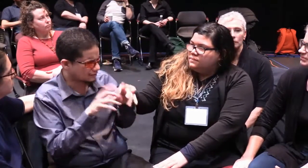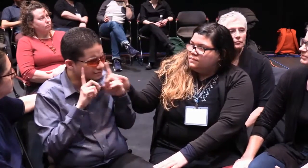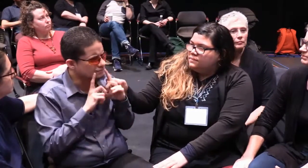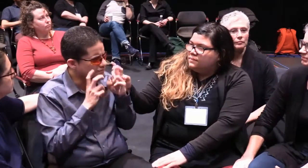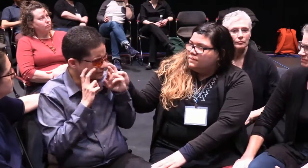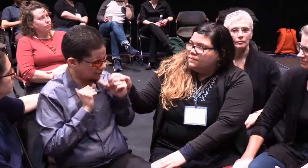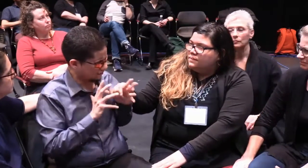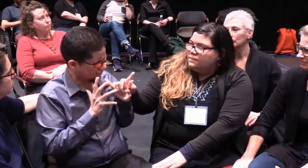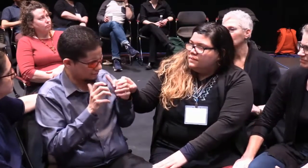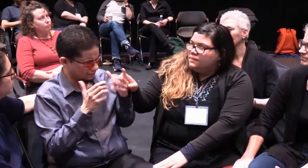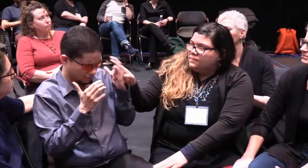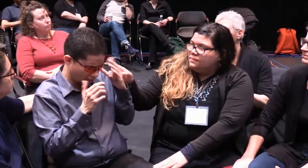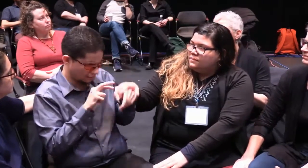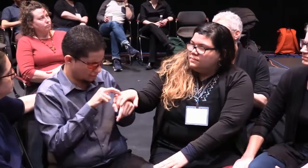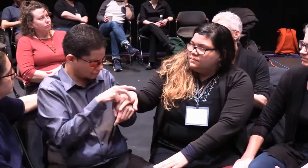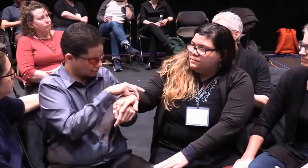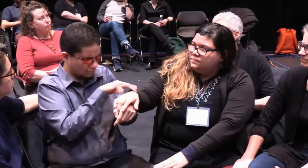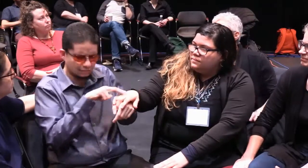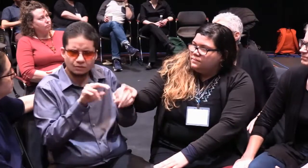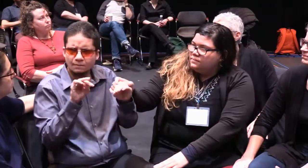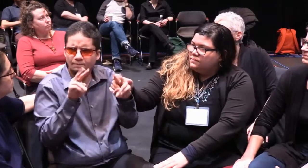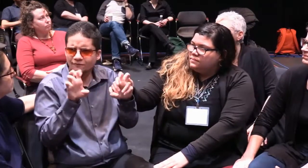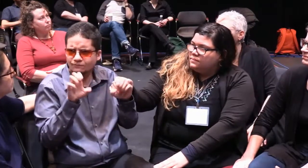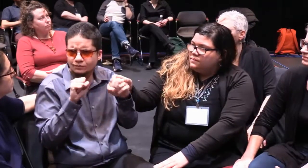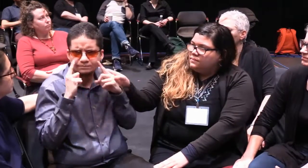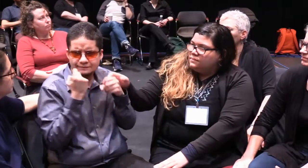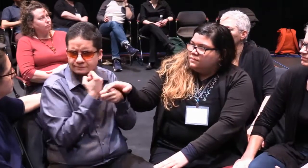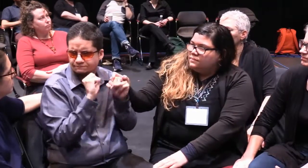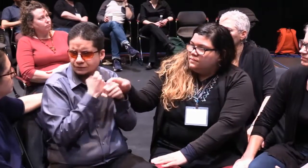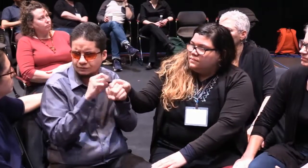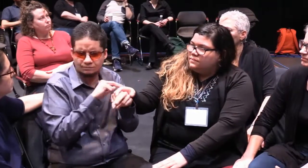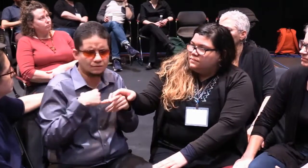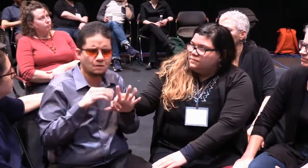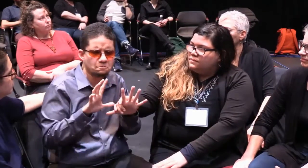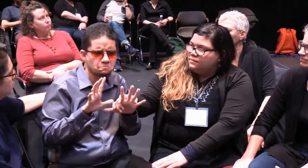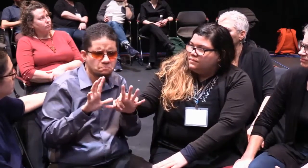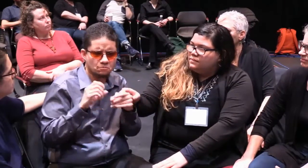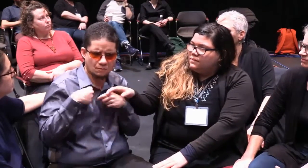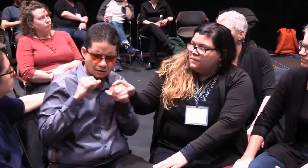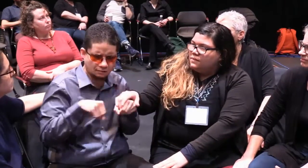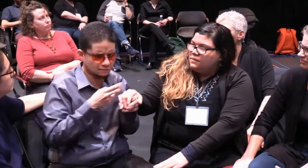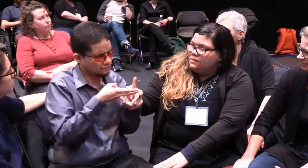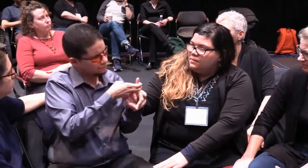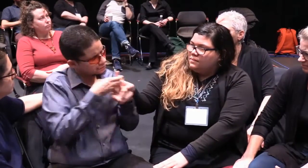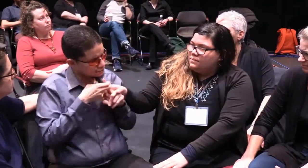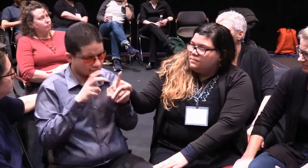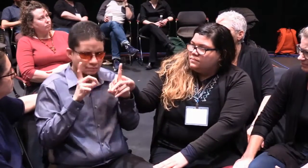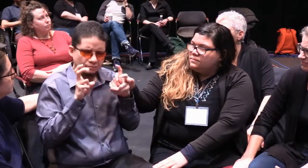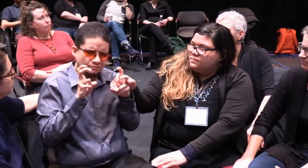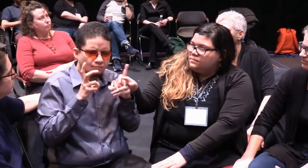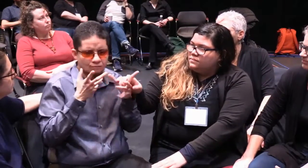we brainstormed how to figure it out without using an interpreter, without needing an SSP.